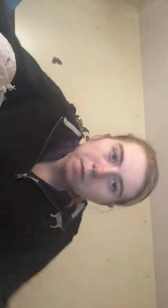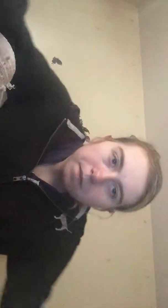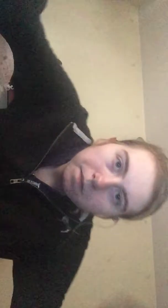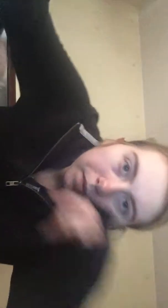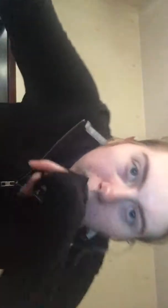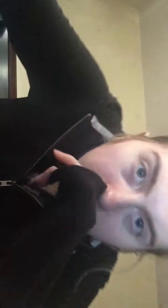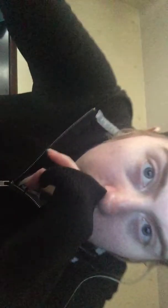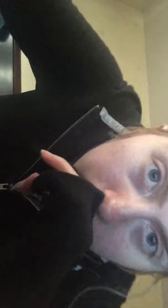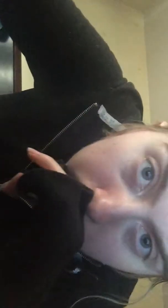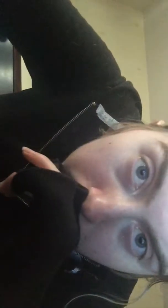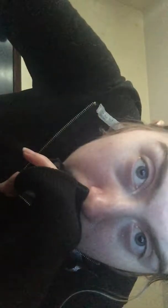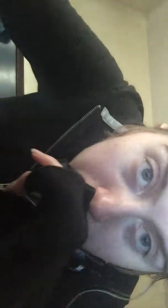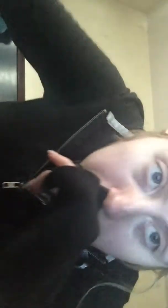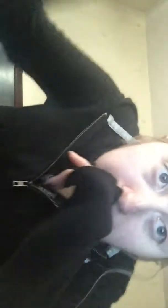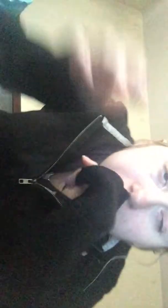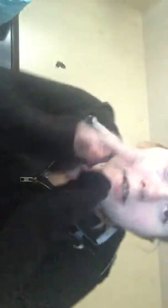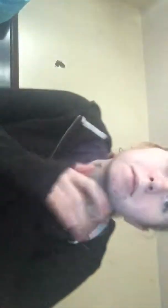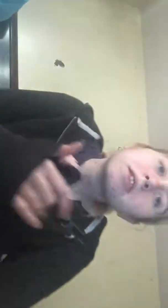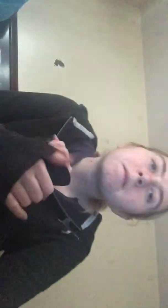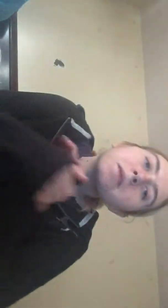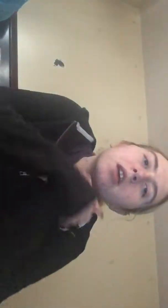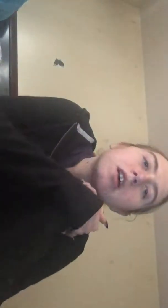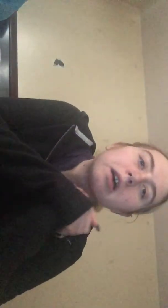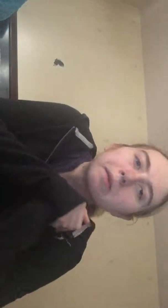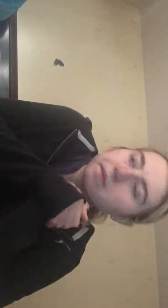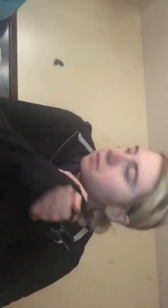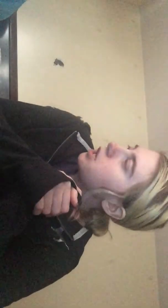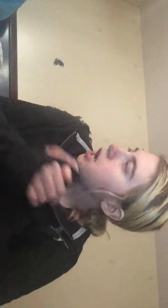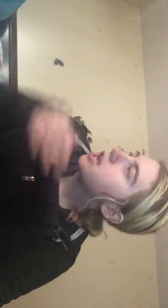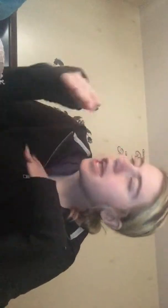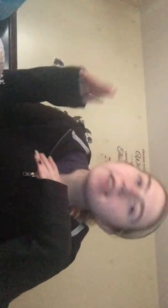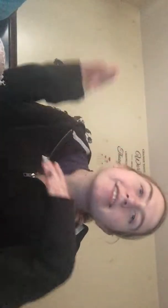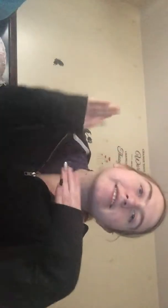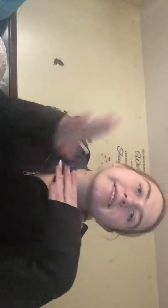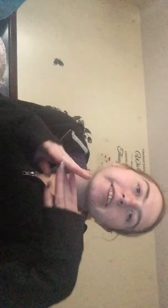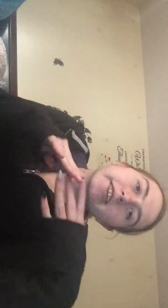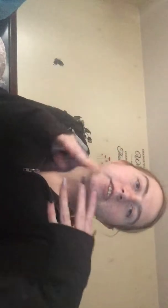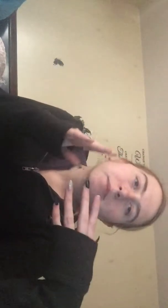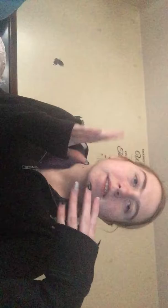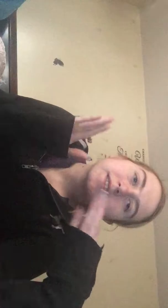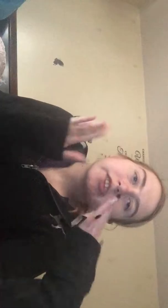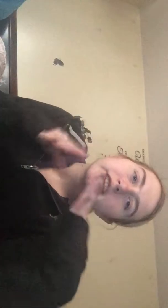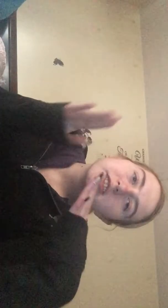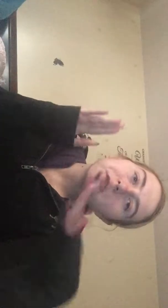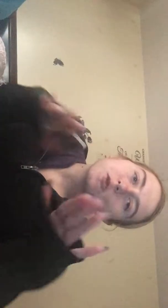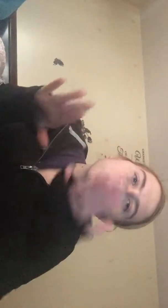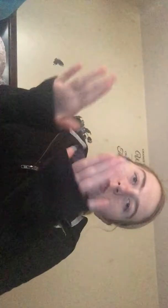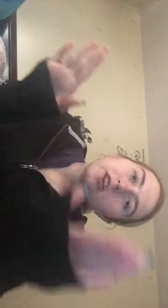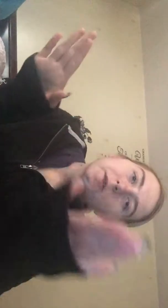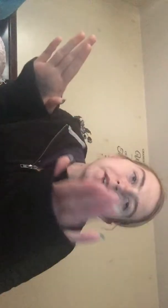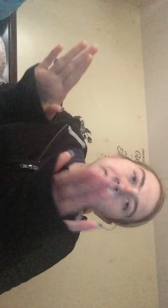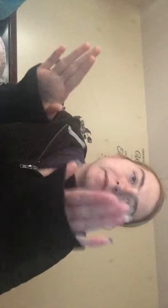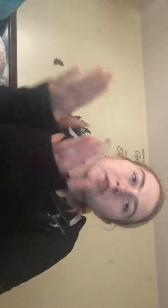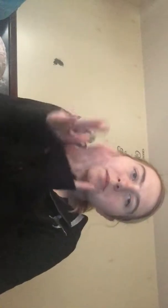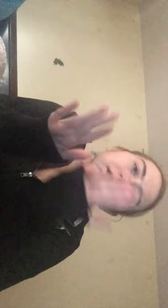I'm sorry about that um I hate this Chucky doll because Chucky's so terrifying to me